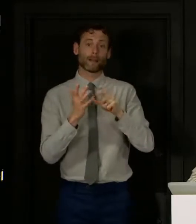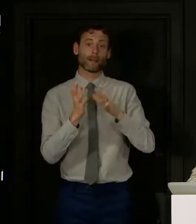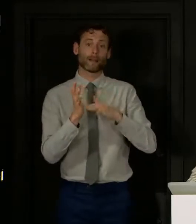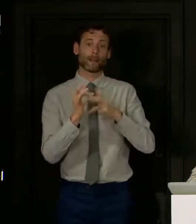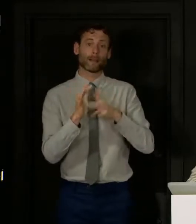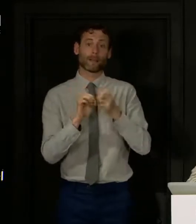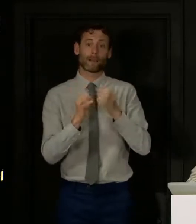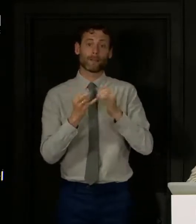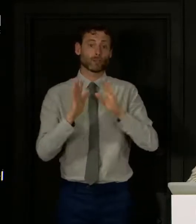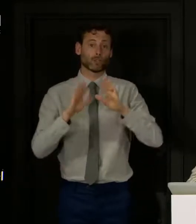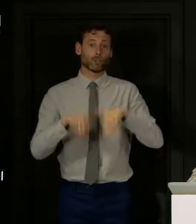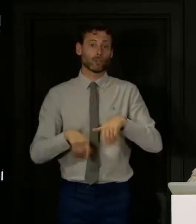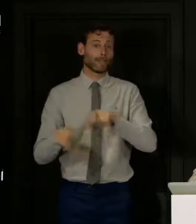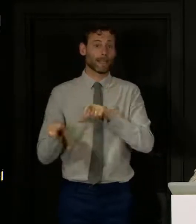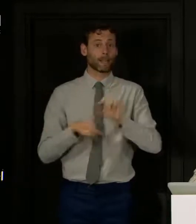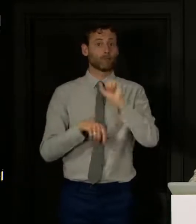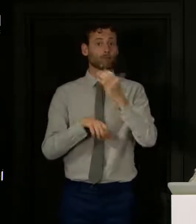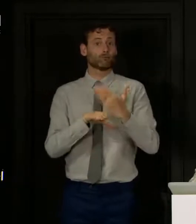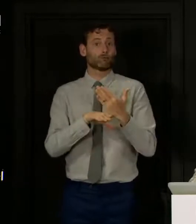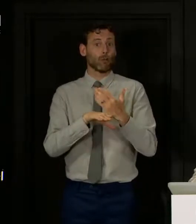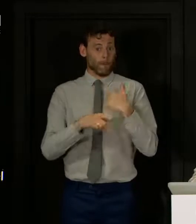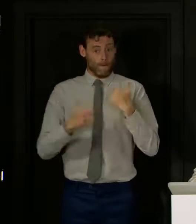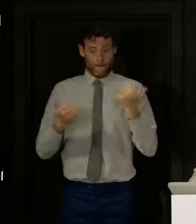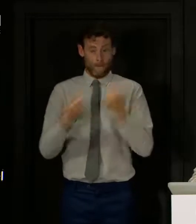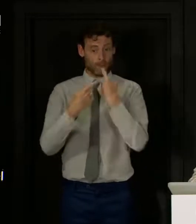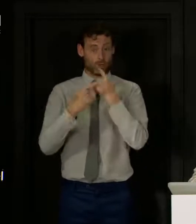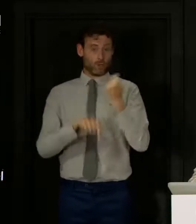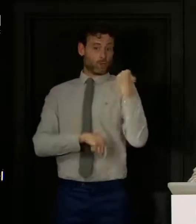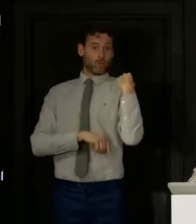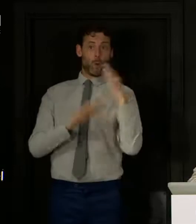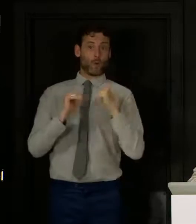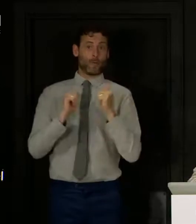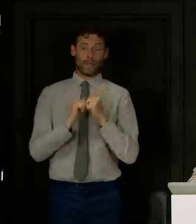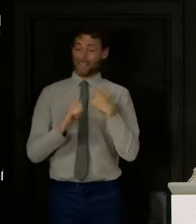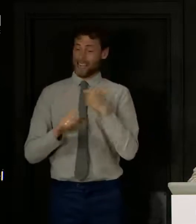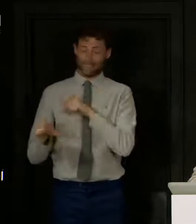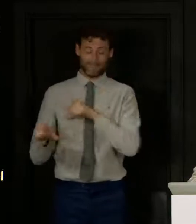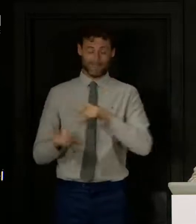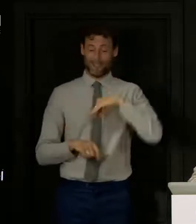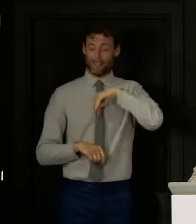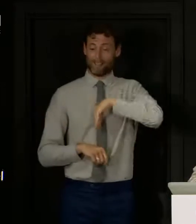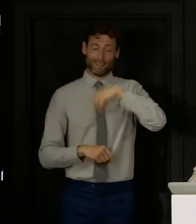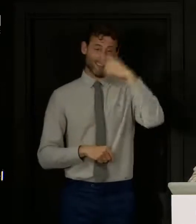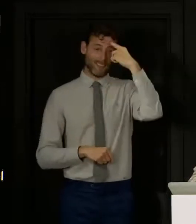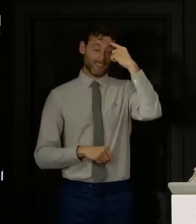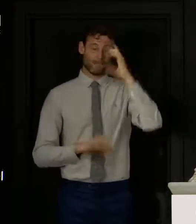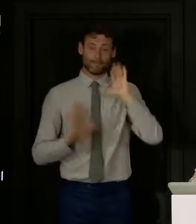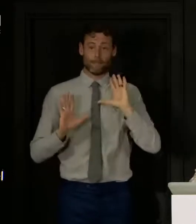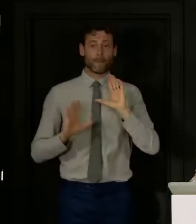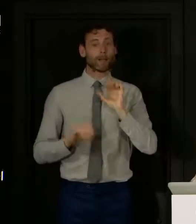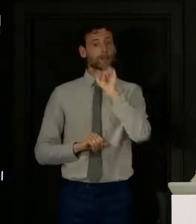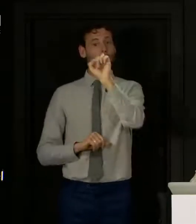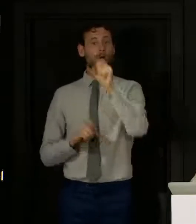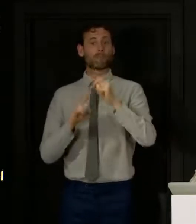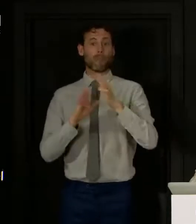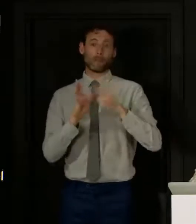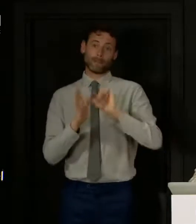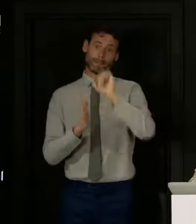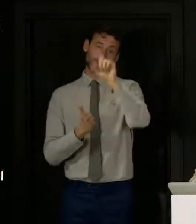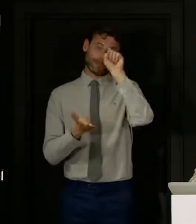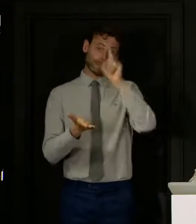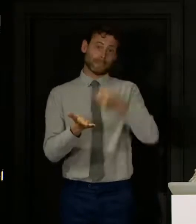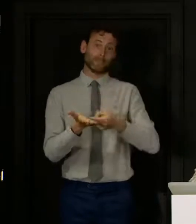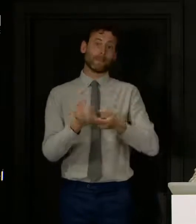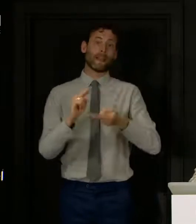at the weekend, and I certainly continue to think that that is a matter for the Prime Minister, but I think if the Prime